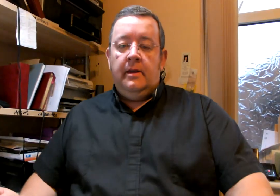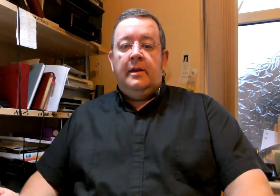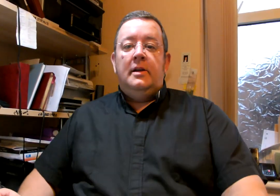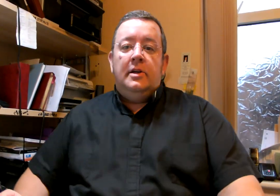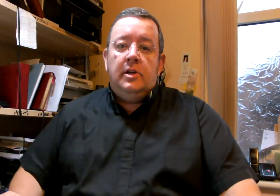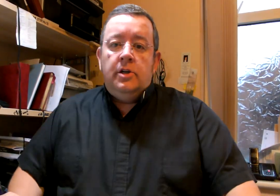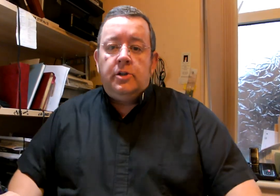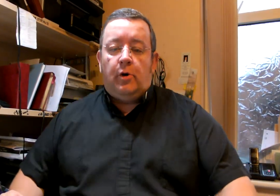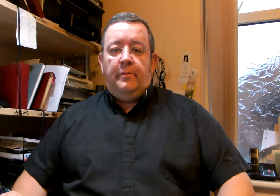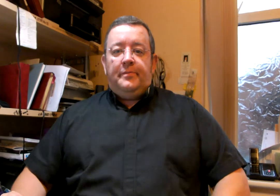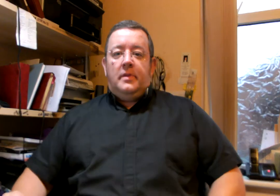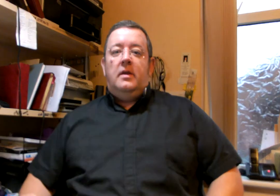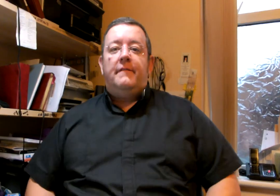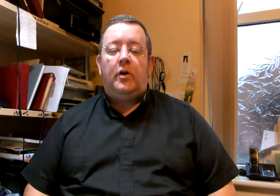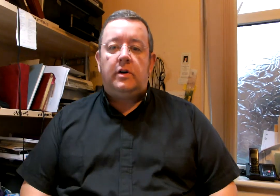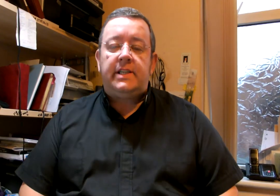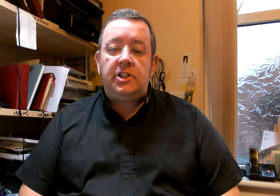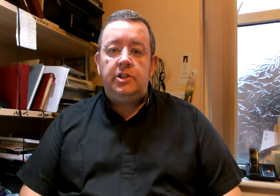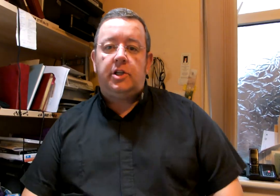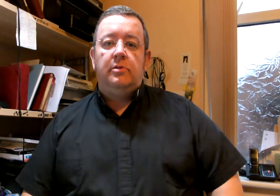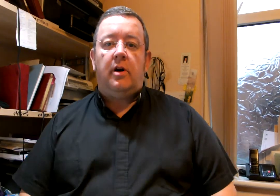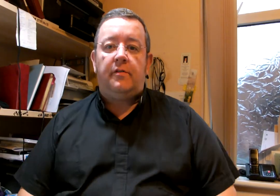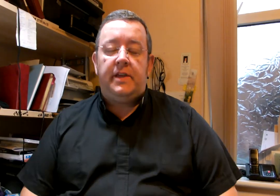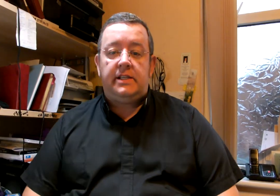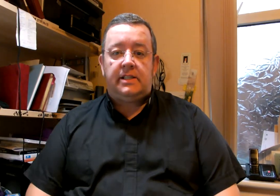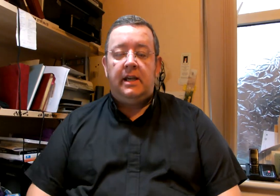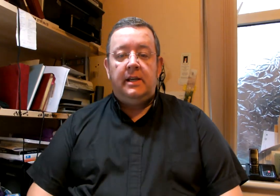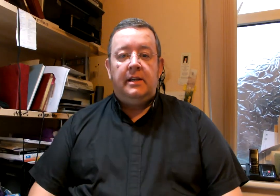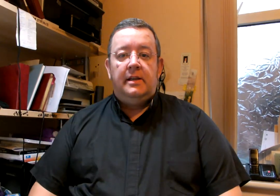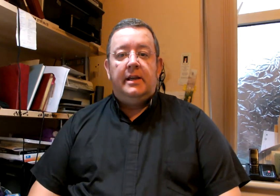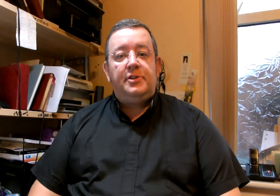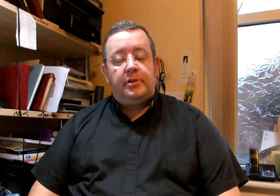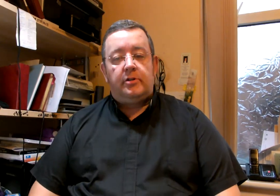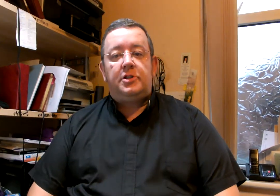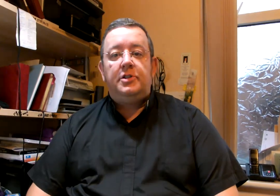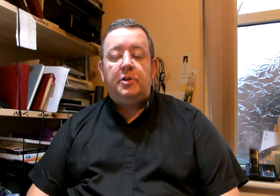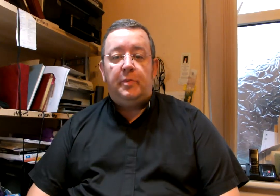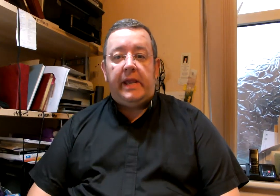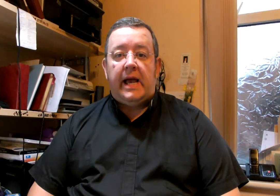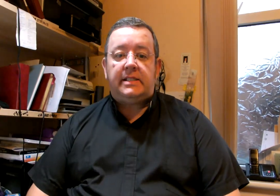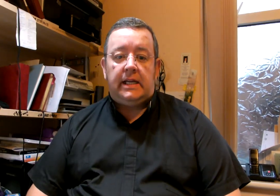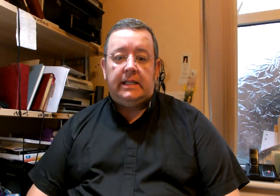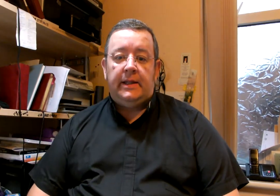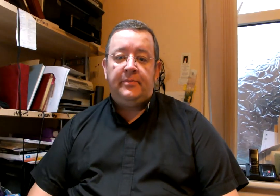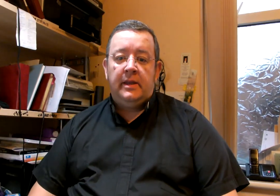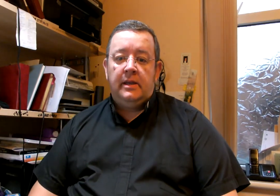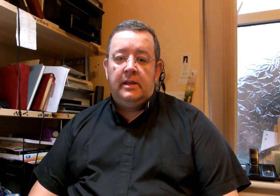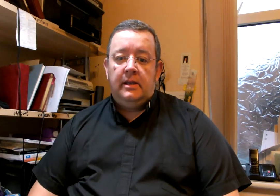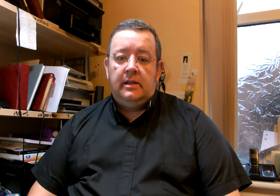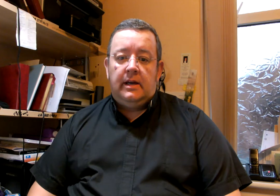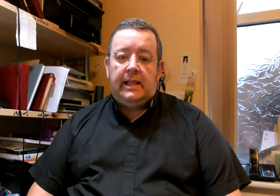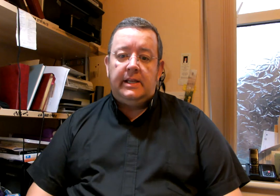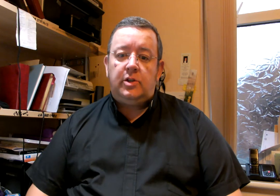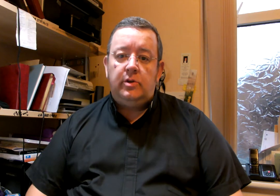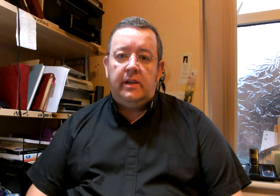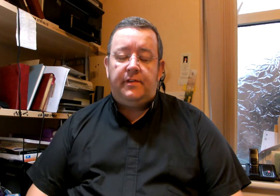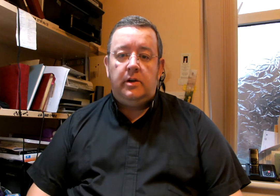okay so for session two of this introduction to BSL I'd like to give you